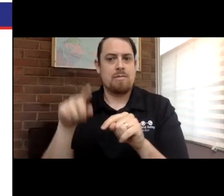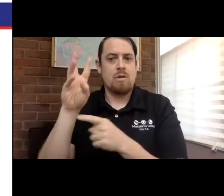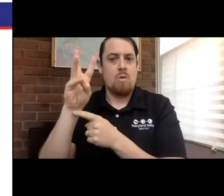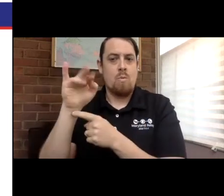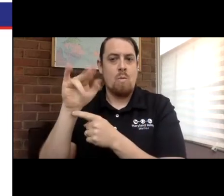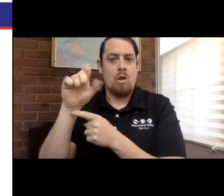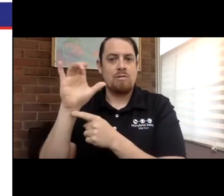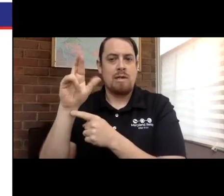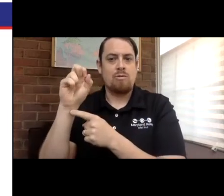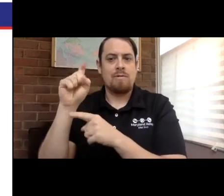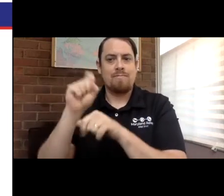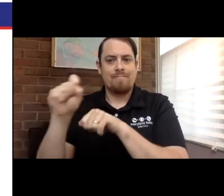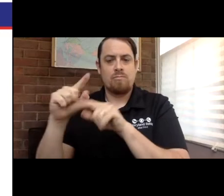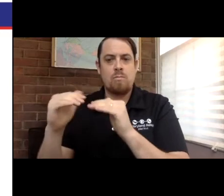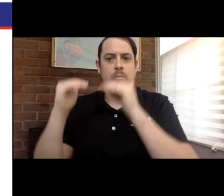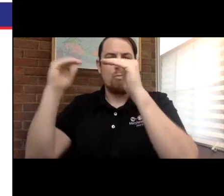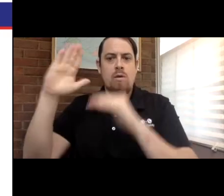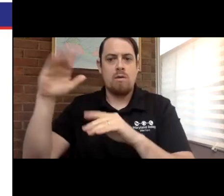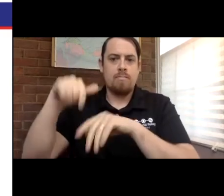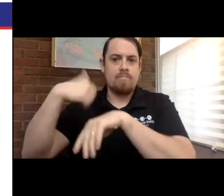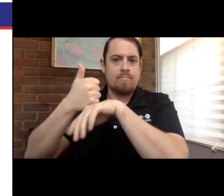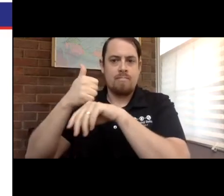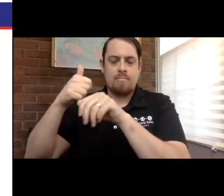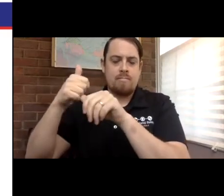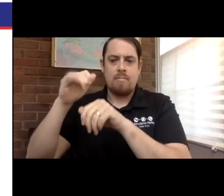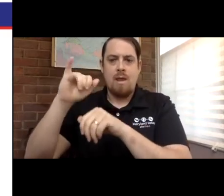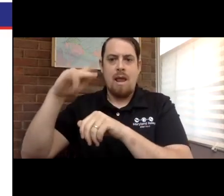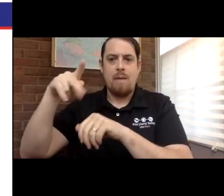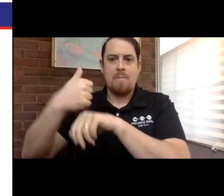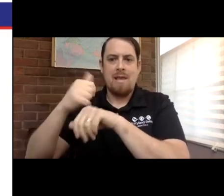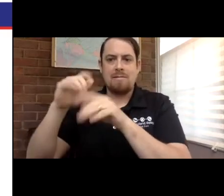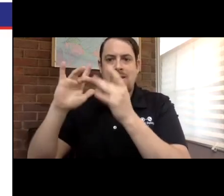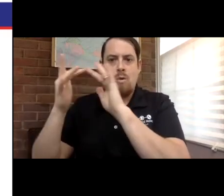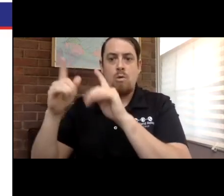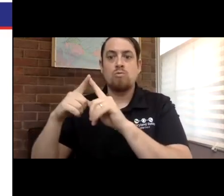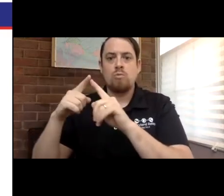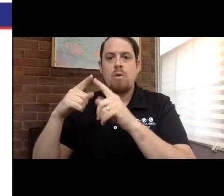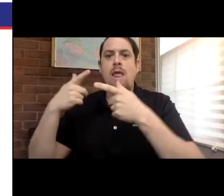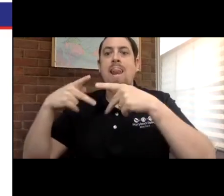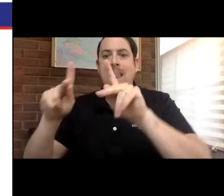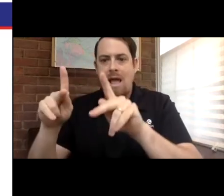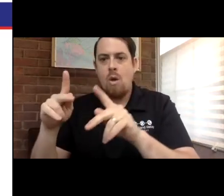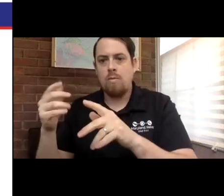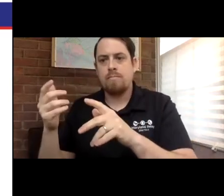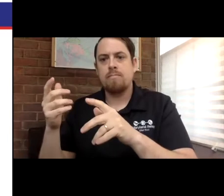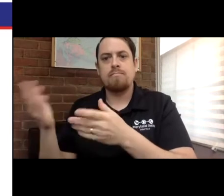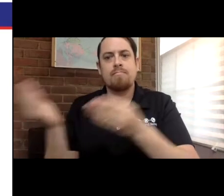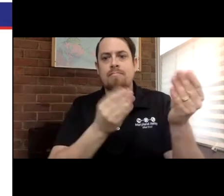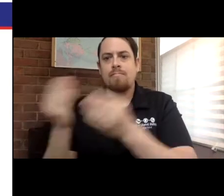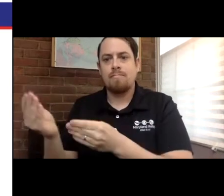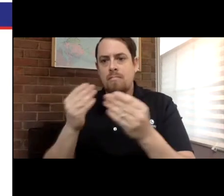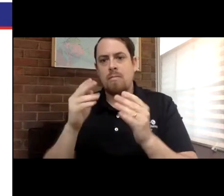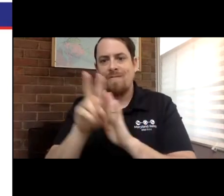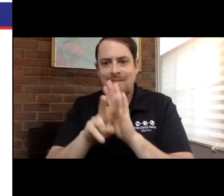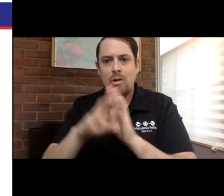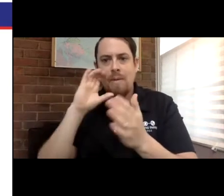photos and GIFs, okay? That is the wireless carriers that need to upgrade their IP-based network in order to allow